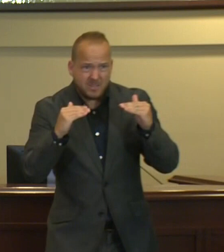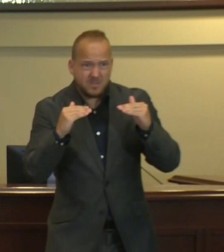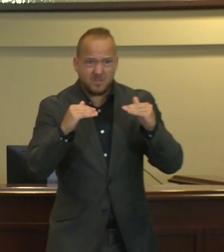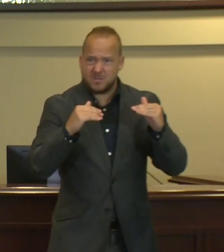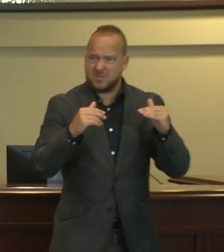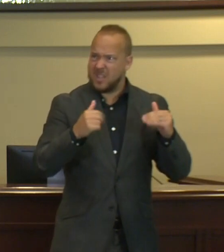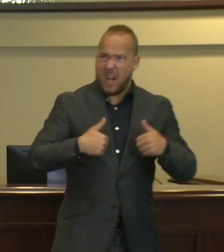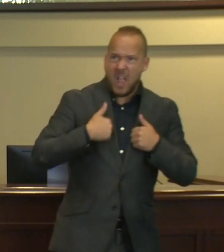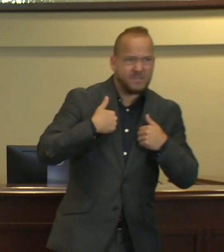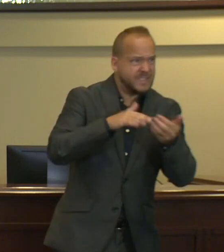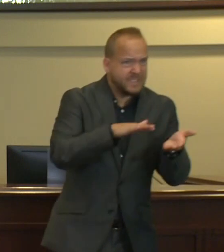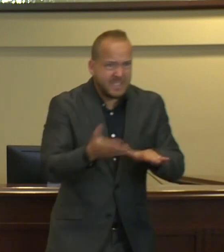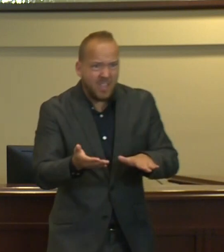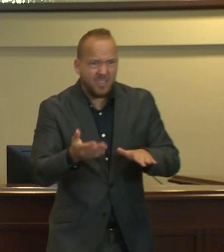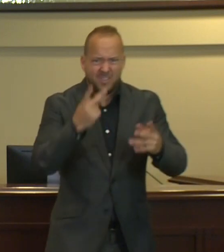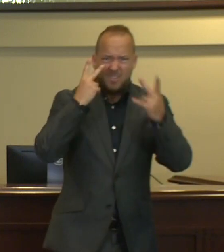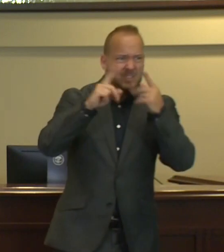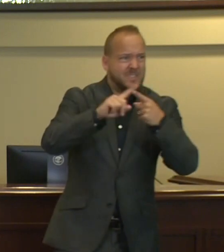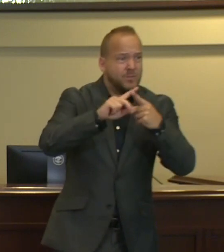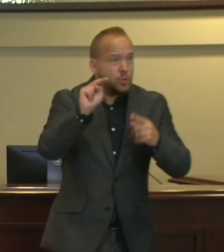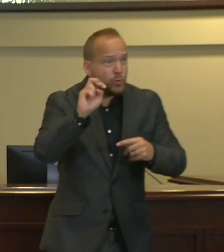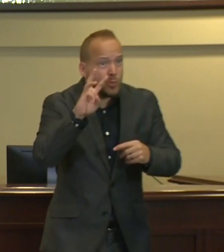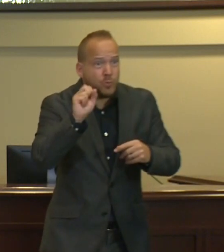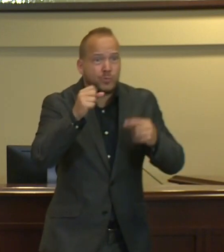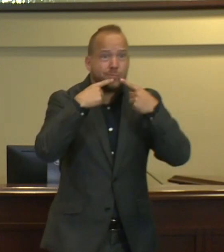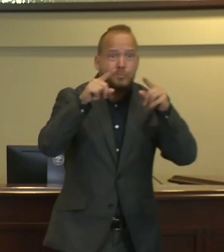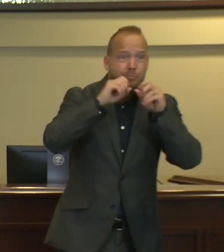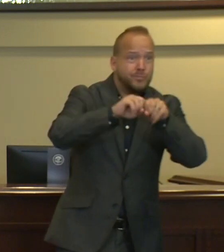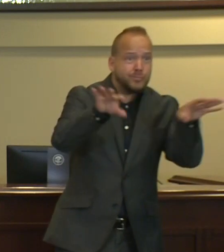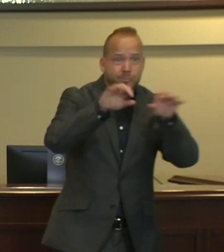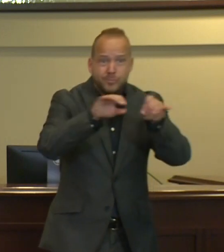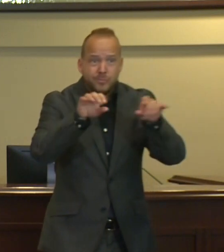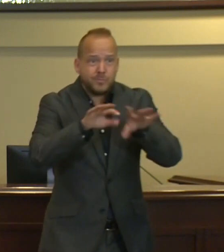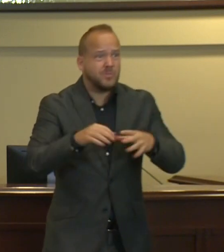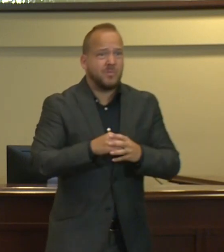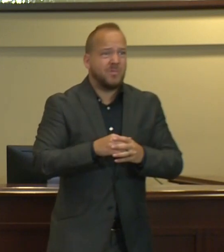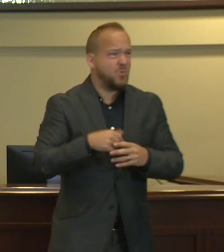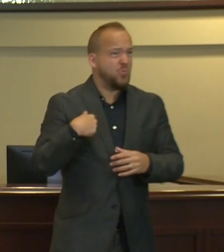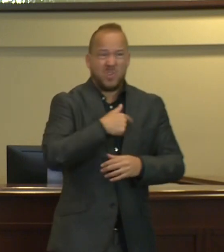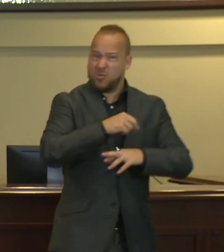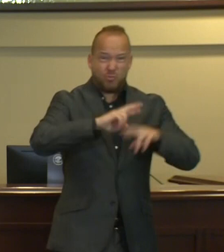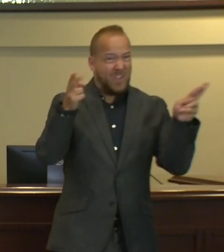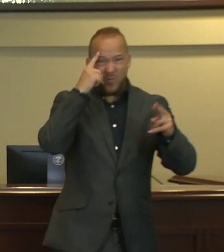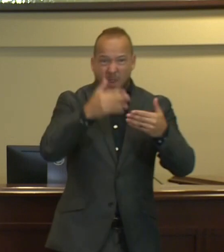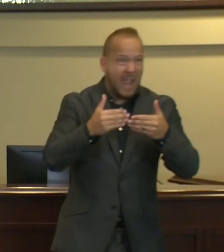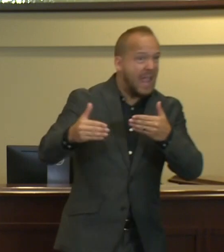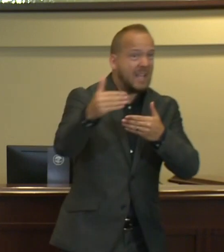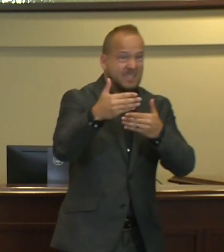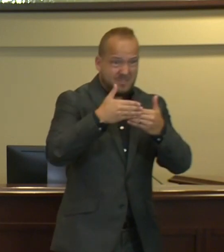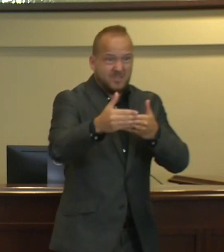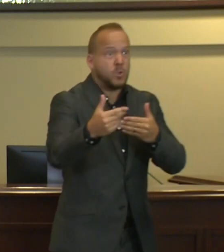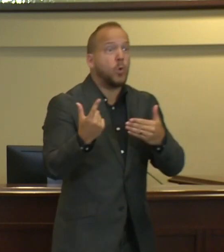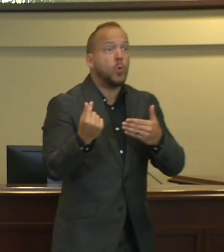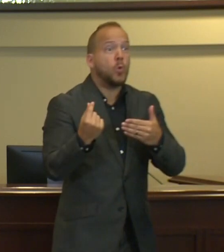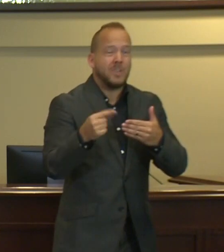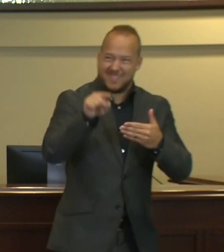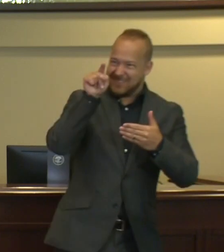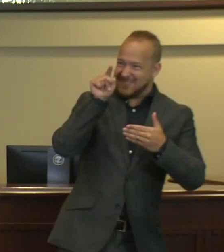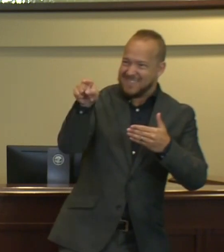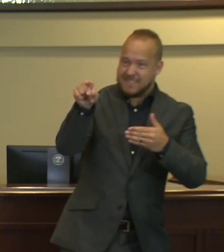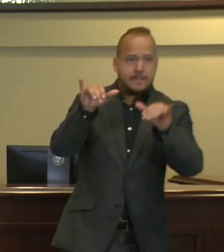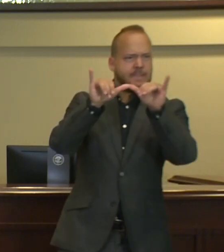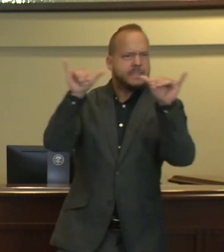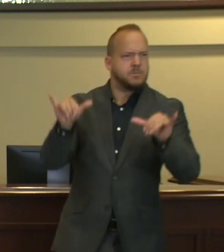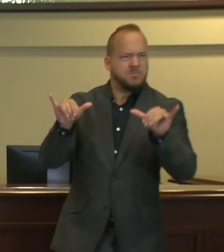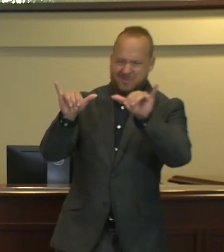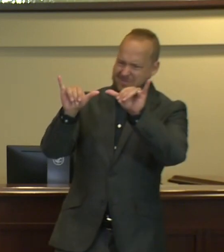outlets. And that we get ready for what comes next, the removal of systems that were designed to exclude, and the replacement of those